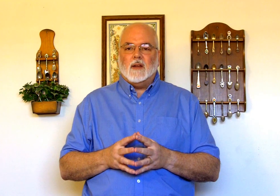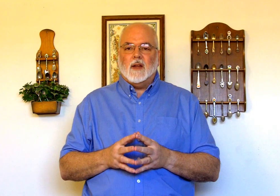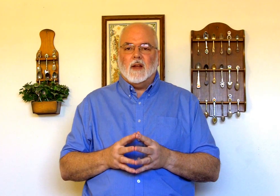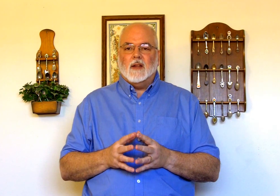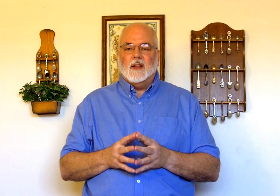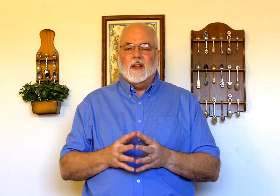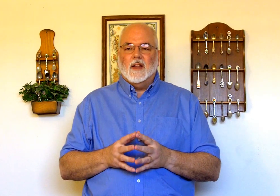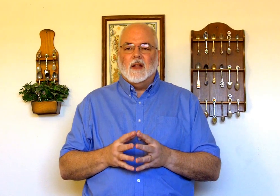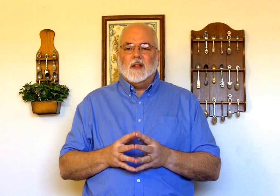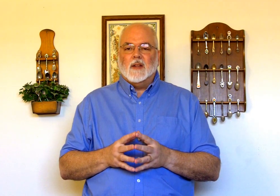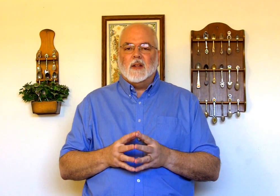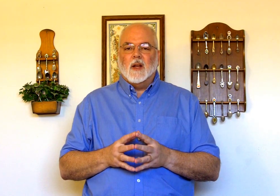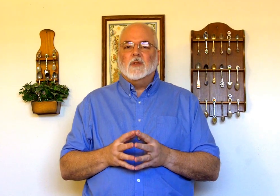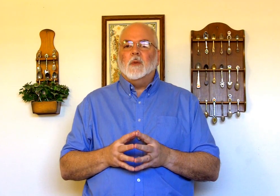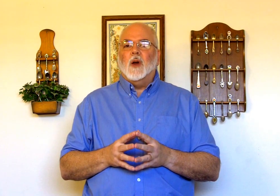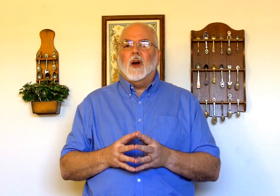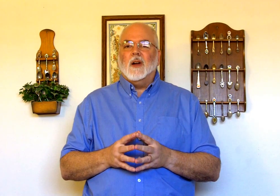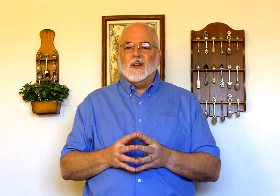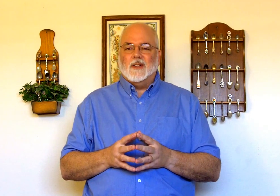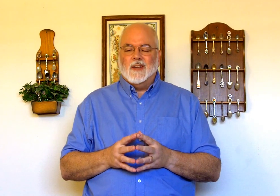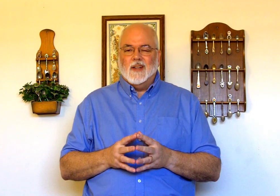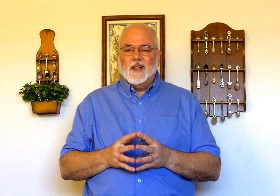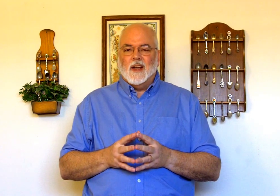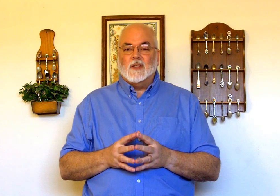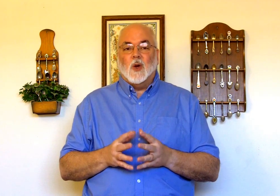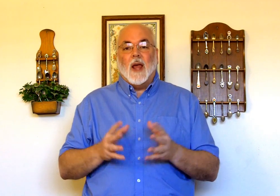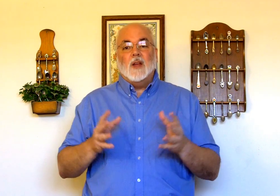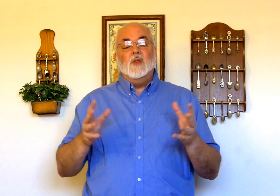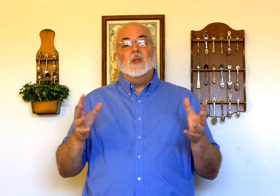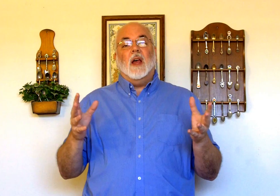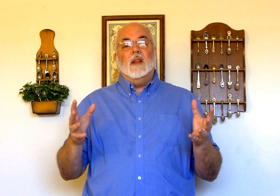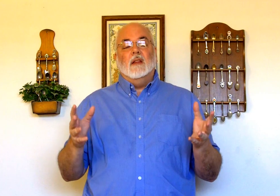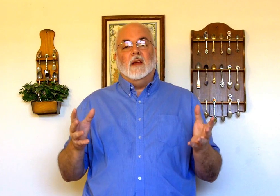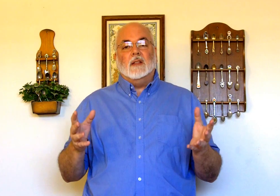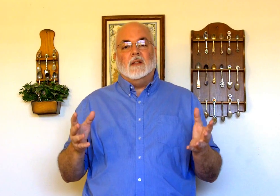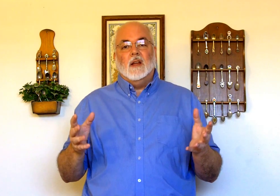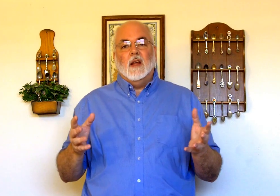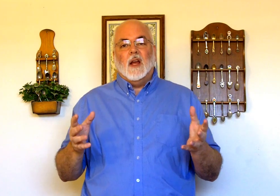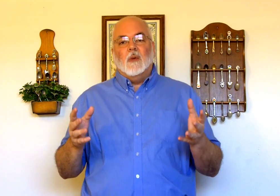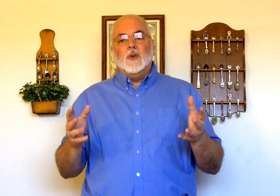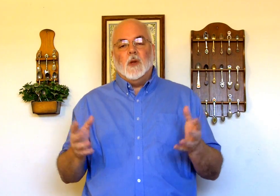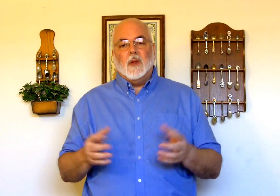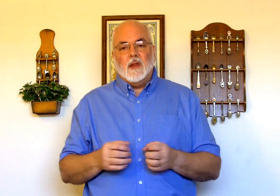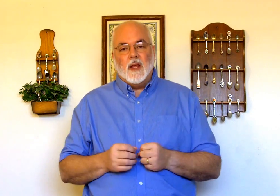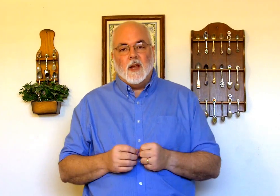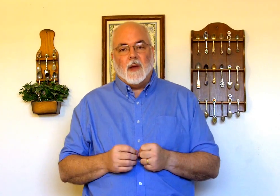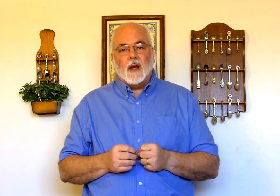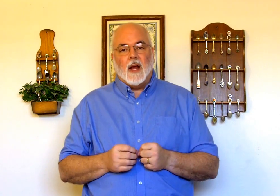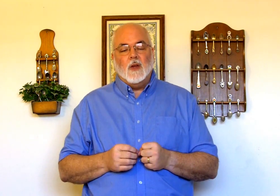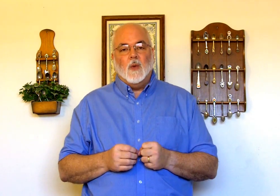comes from the heart. And so as you sign this, I want you to be thinking about how you want